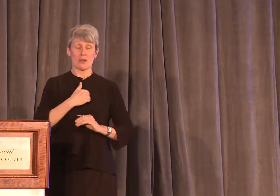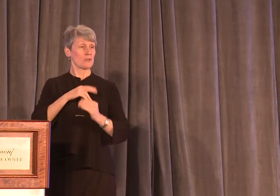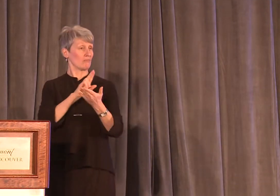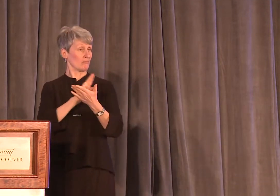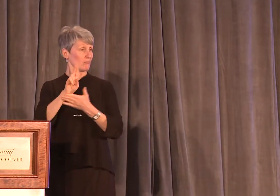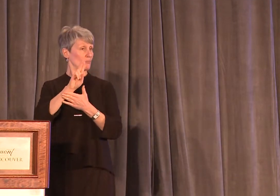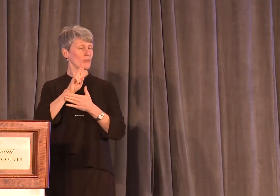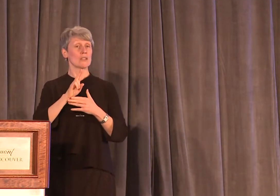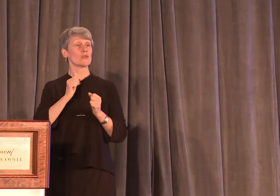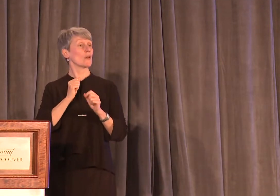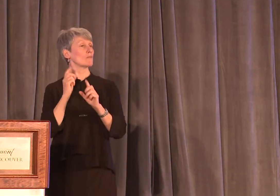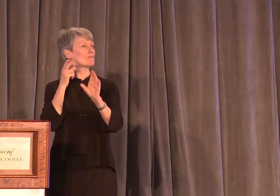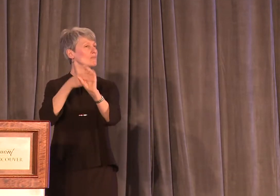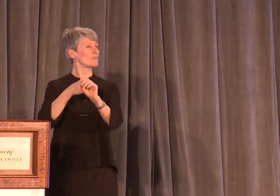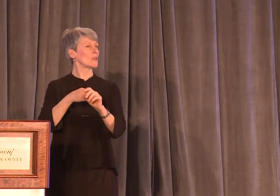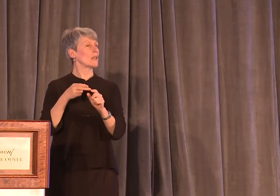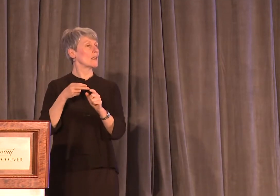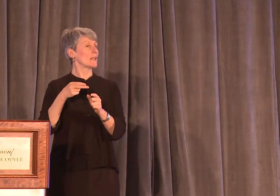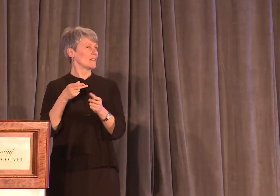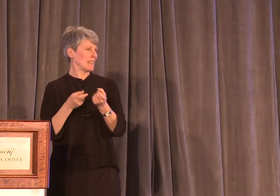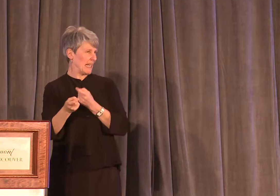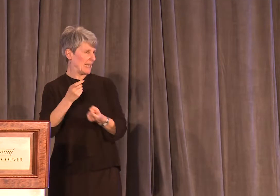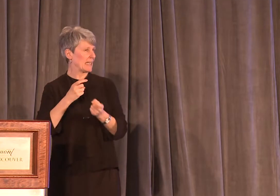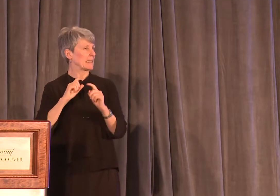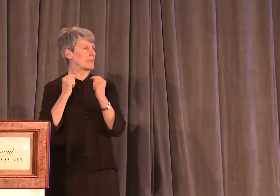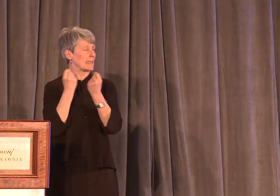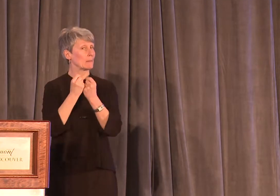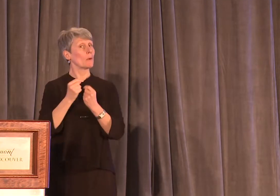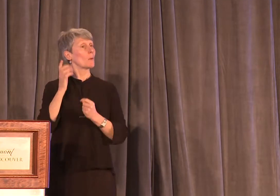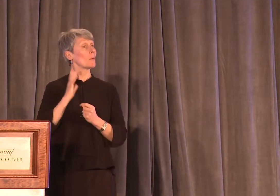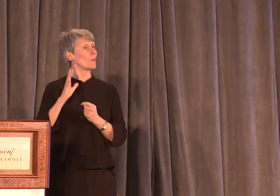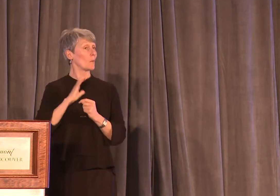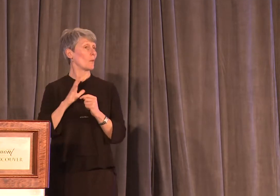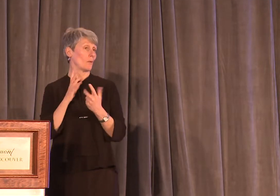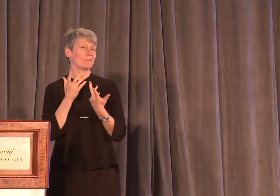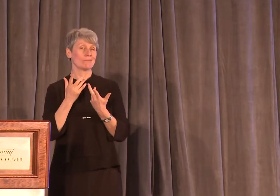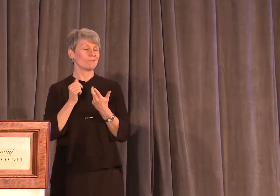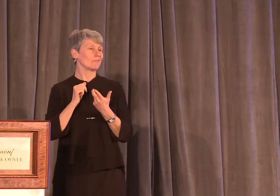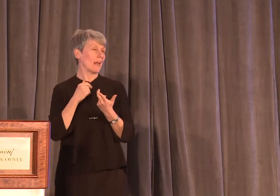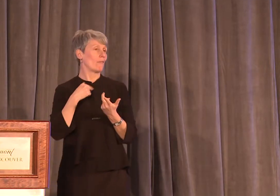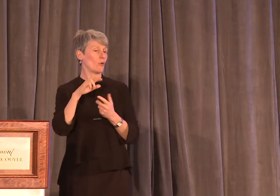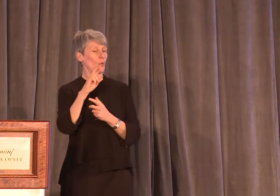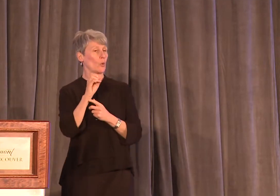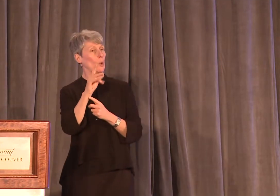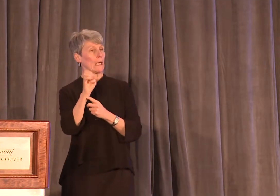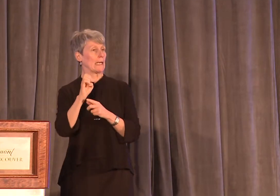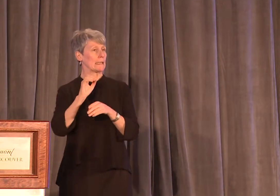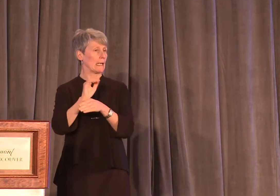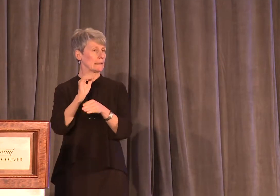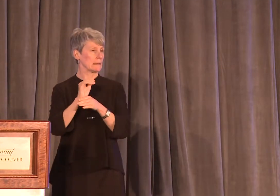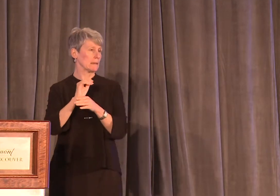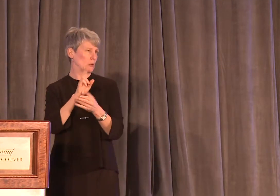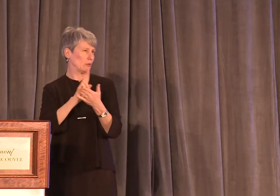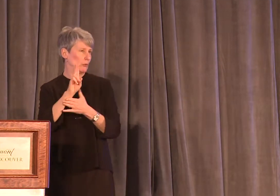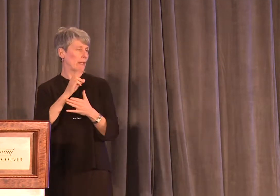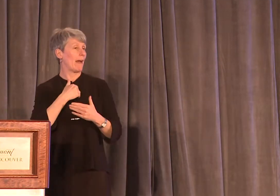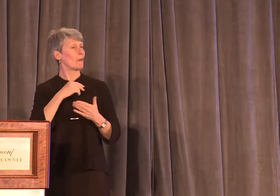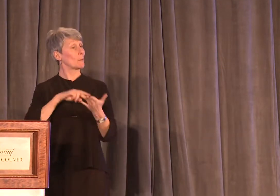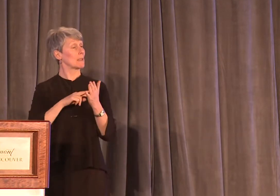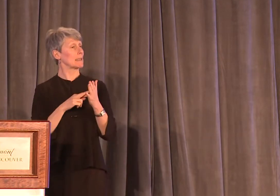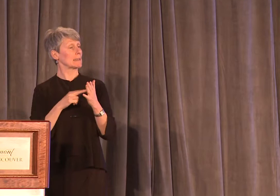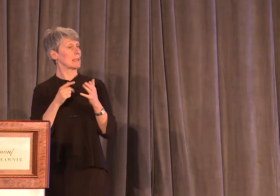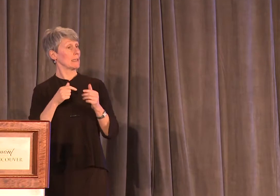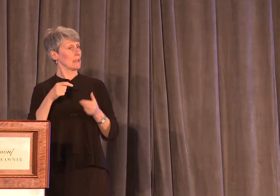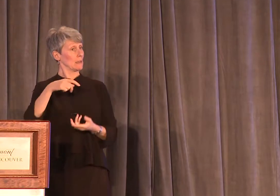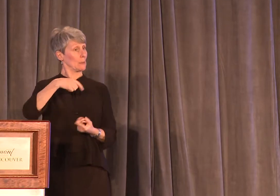joined the varsity figure skating team, and back then, universities were still having rookie nights. For figure skaters, this means dressing up in a